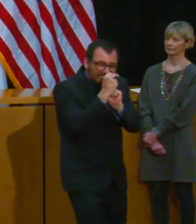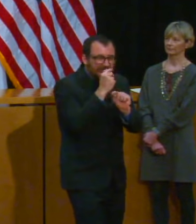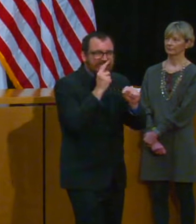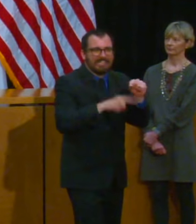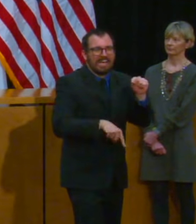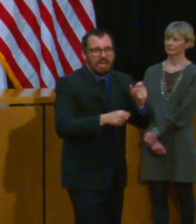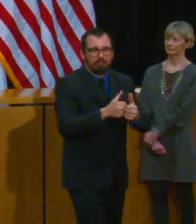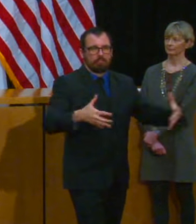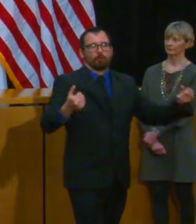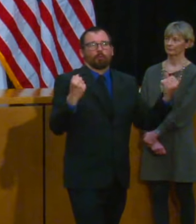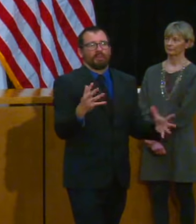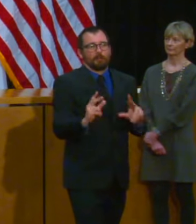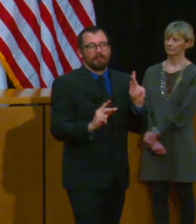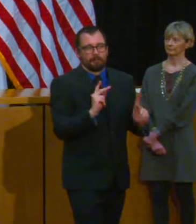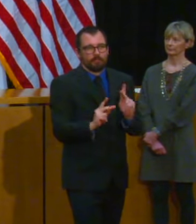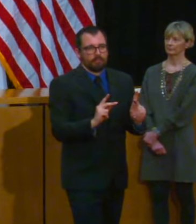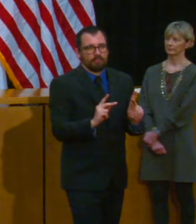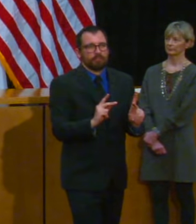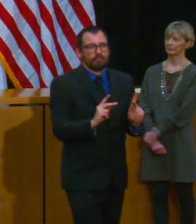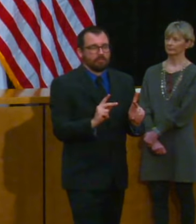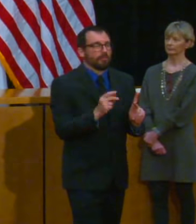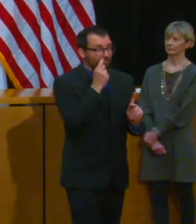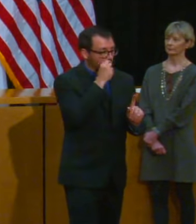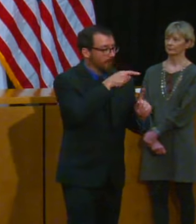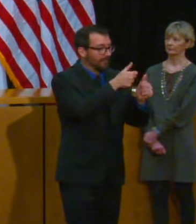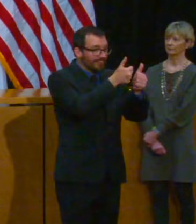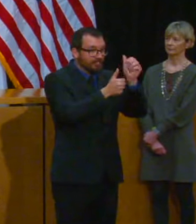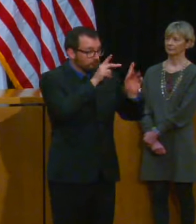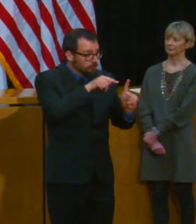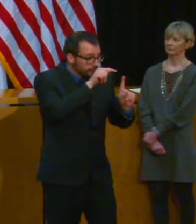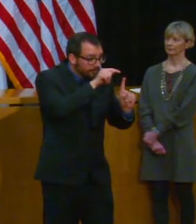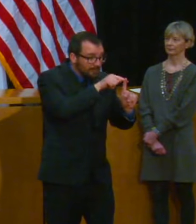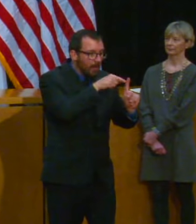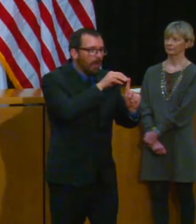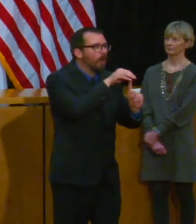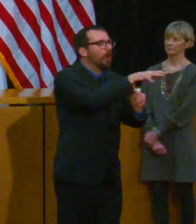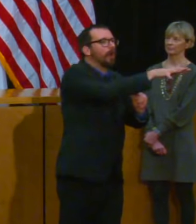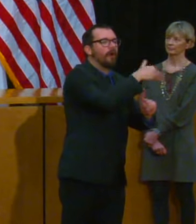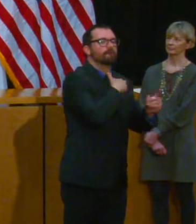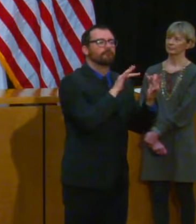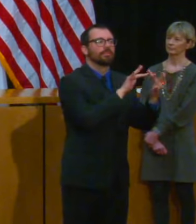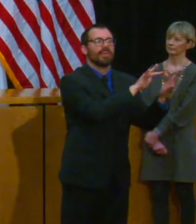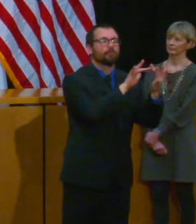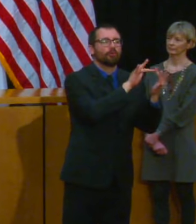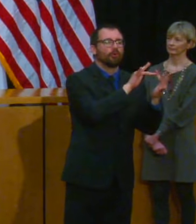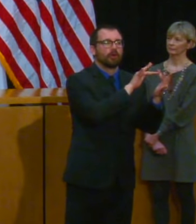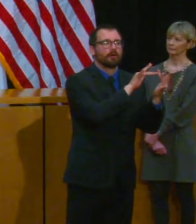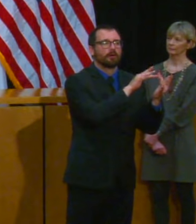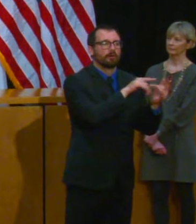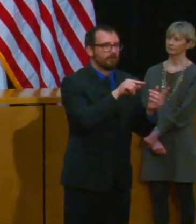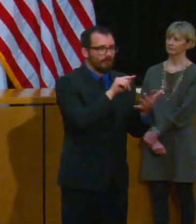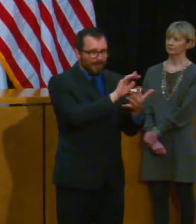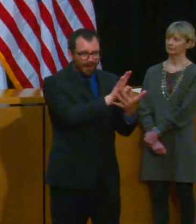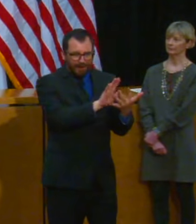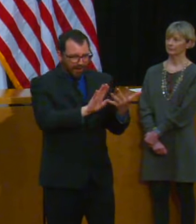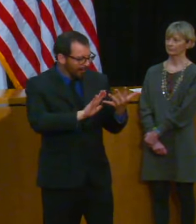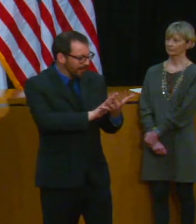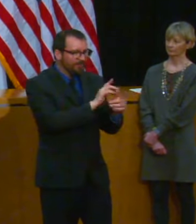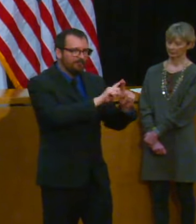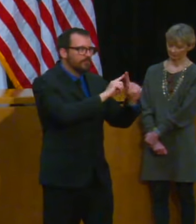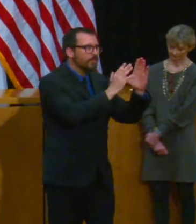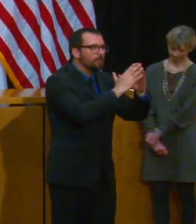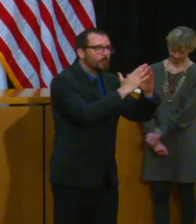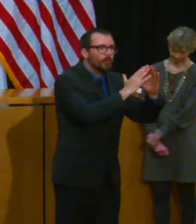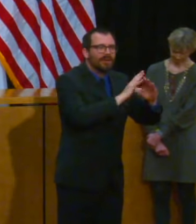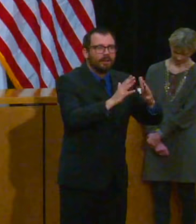talk within your community figure out based on sort of broad guidelines and what you've heard from other parts of the country